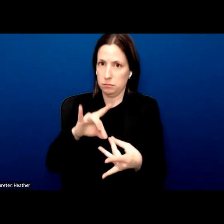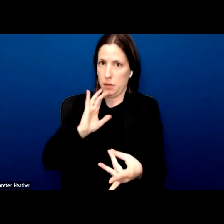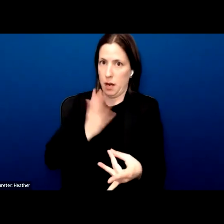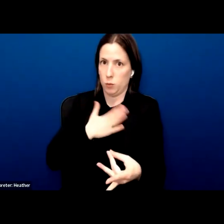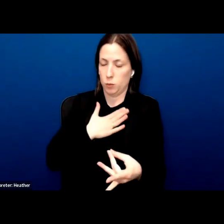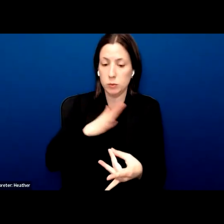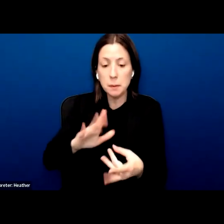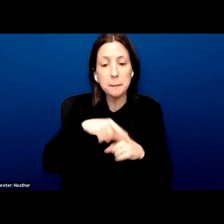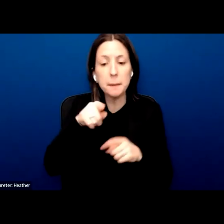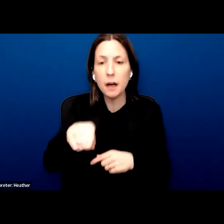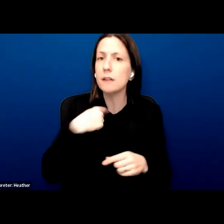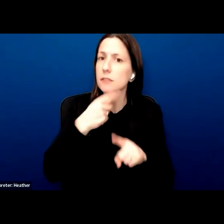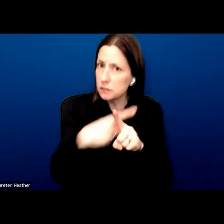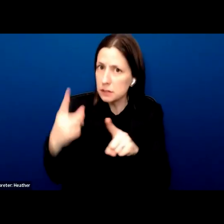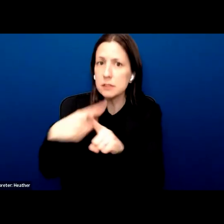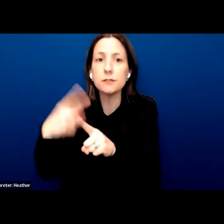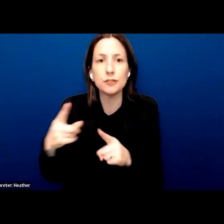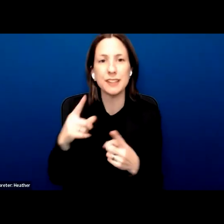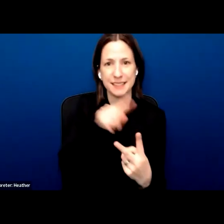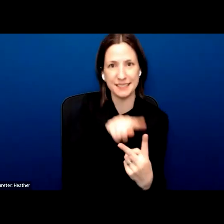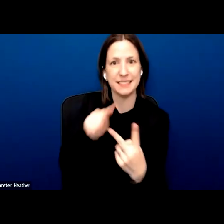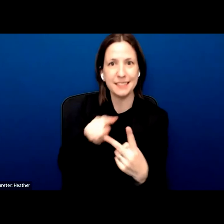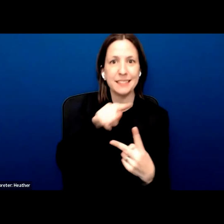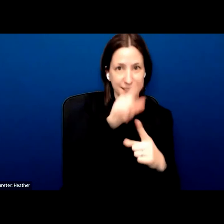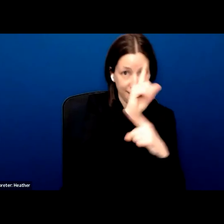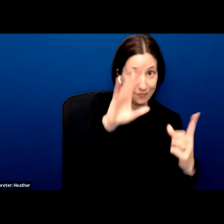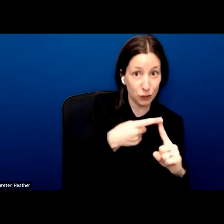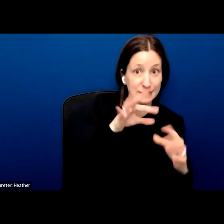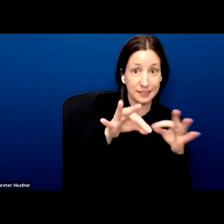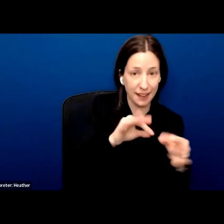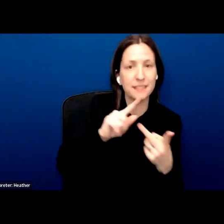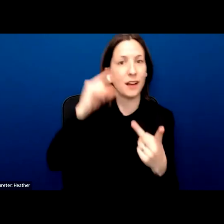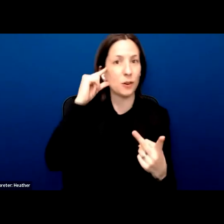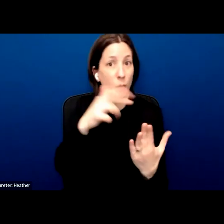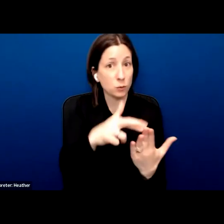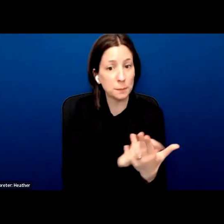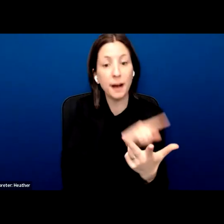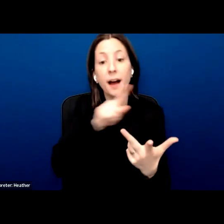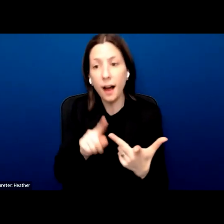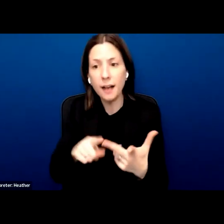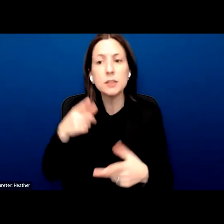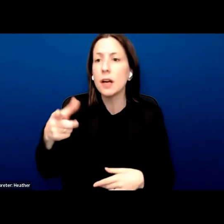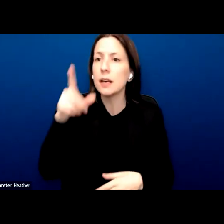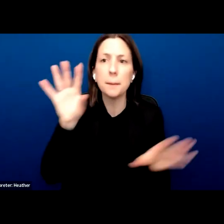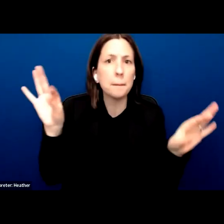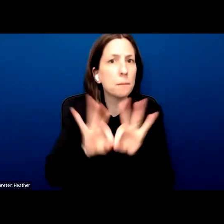of language. I've given you two options already, but another one is the care of the widow, the orphan and the